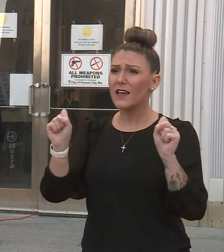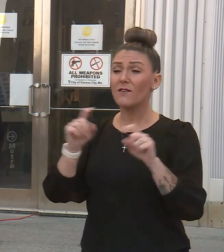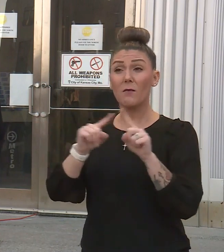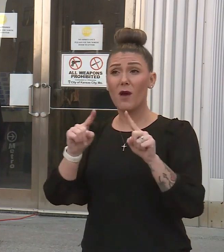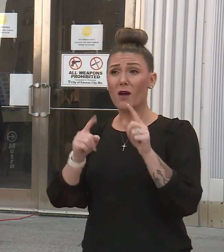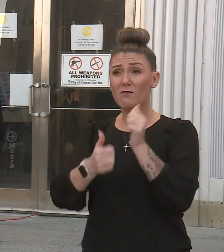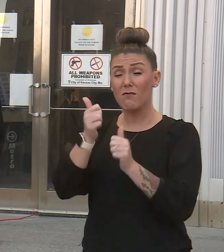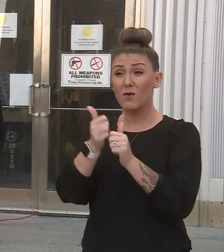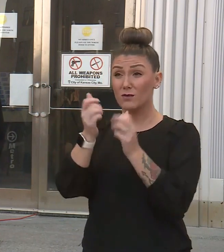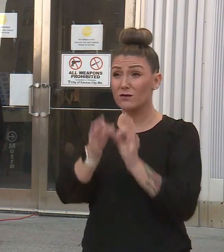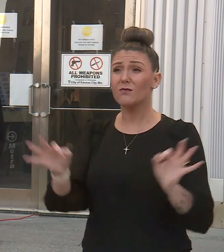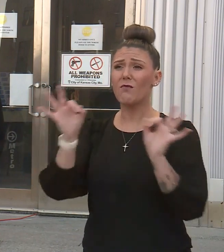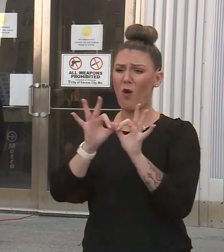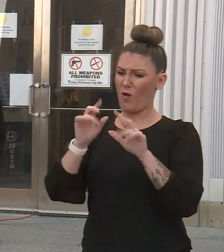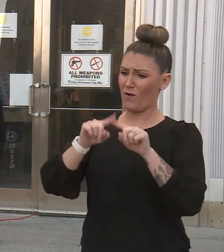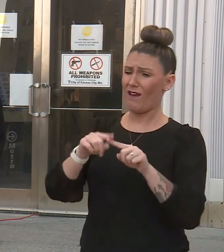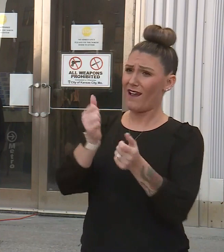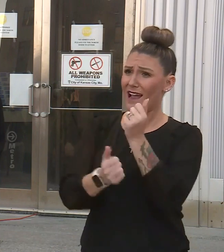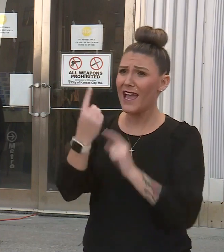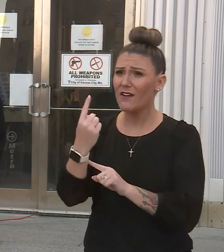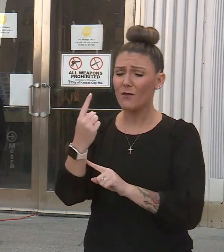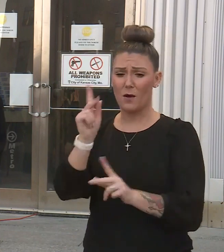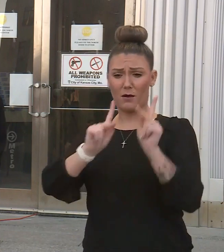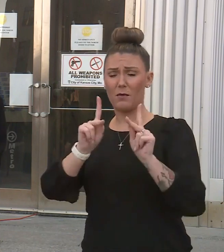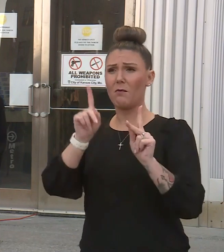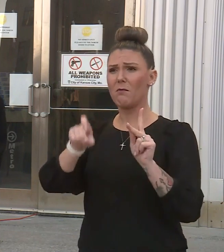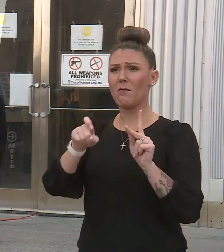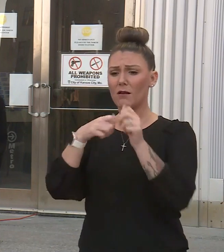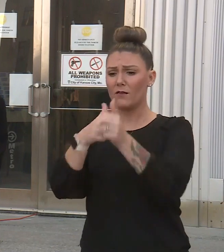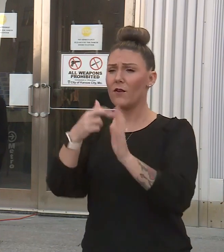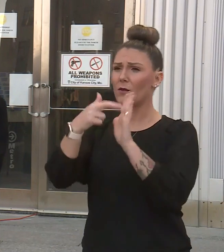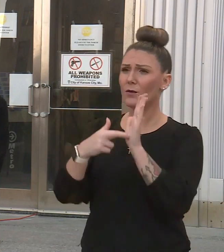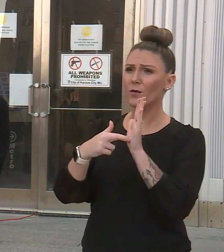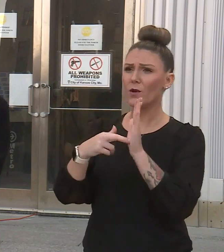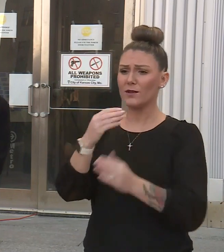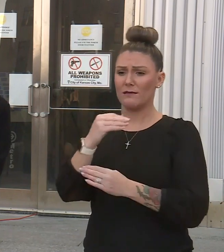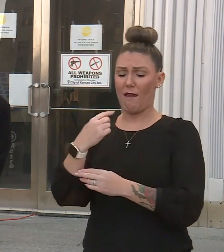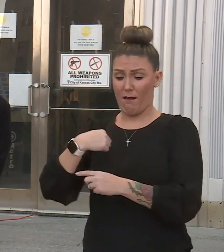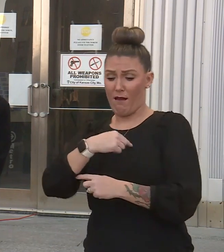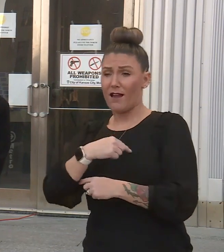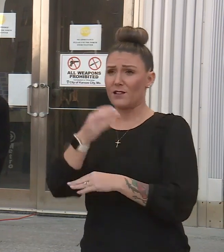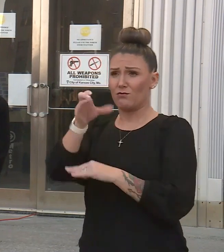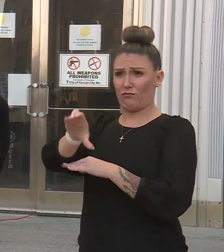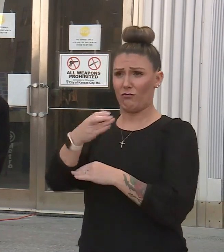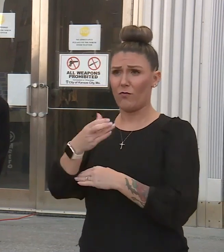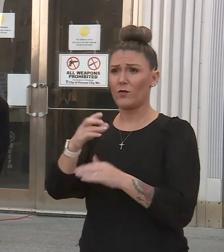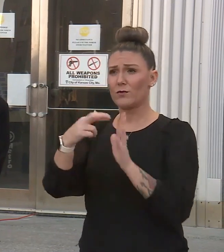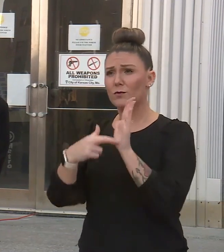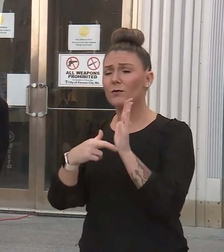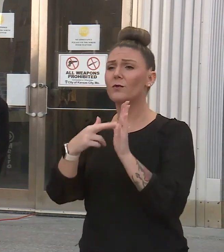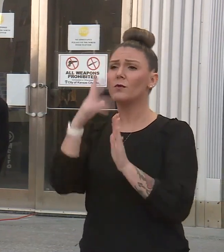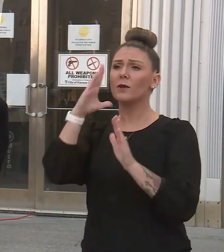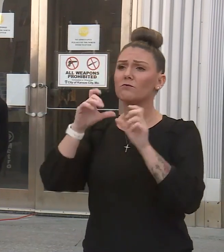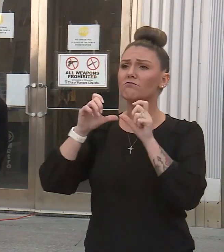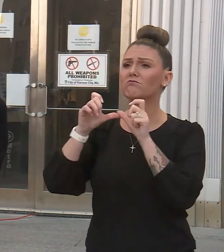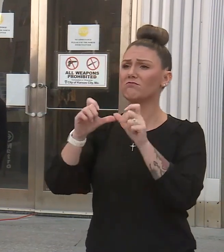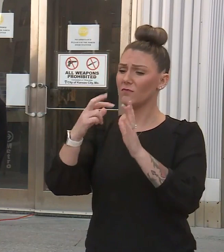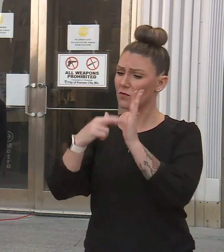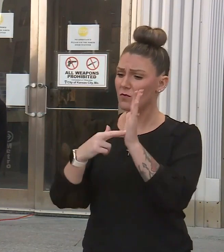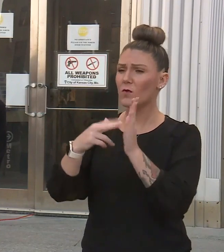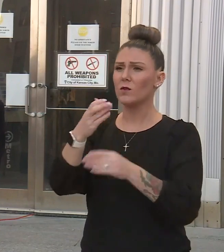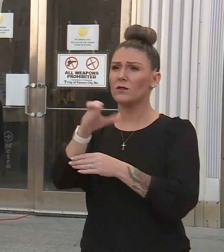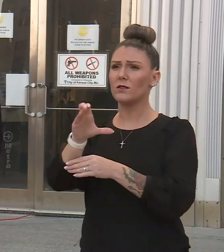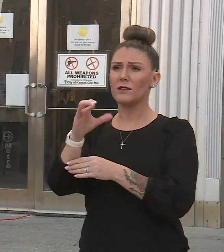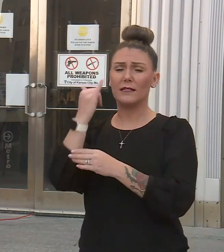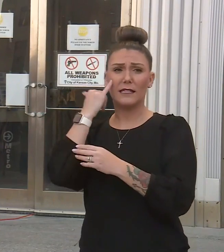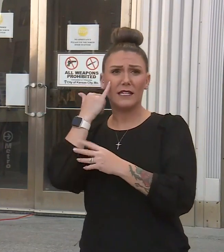everyone. It relies on folks to follow the rules. It relies on us to enforce the rules. We will continue to enforce the rules, whether it